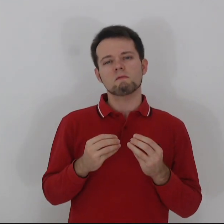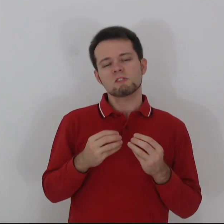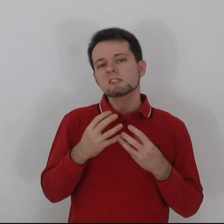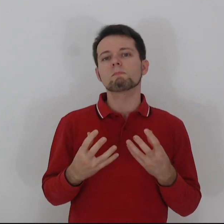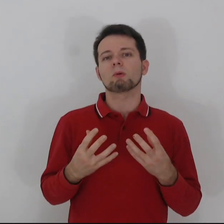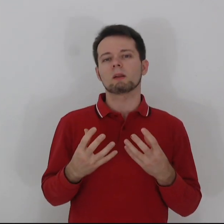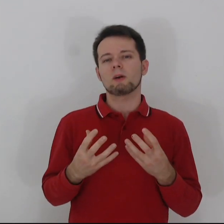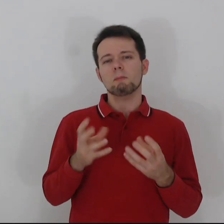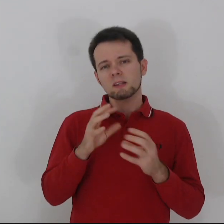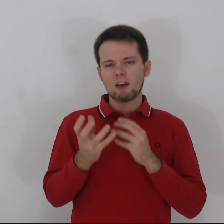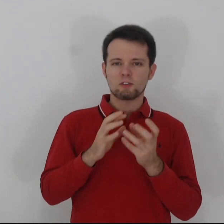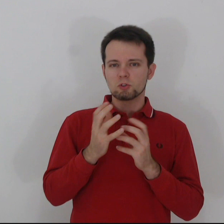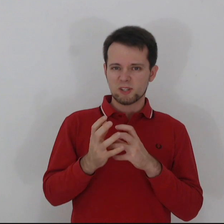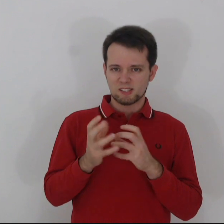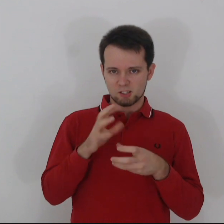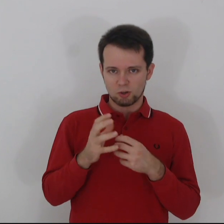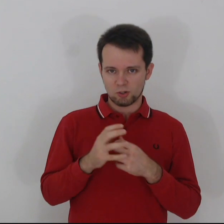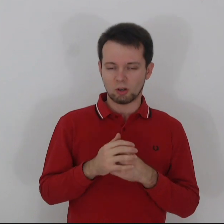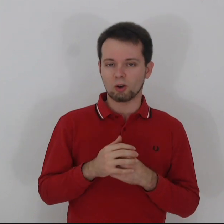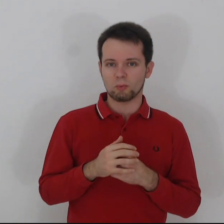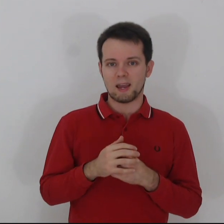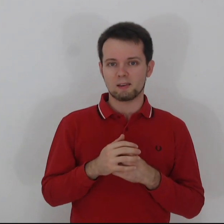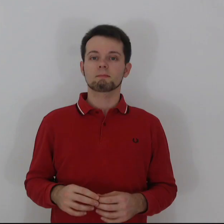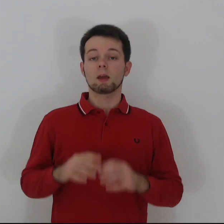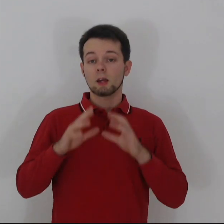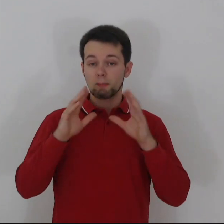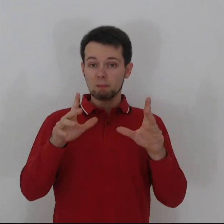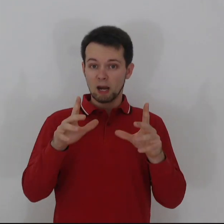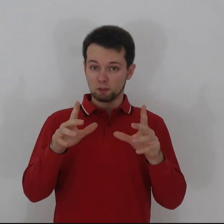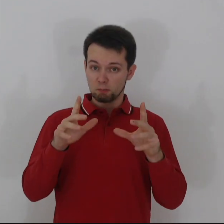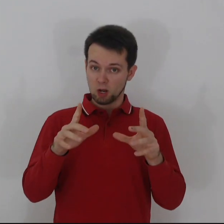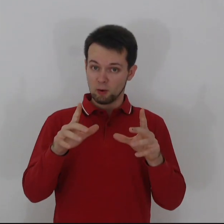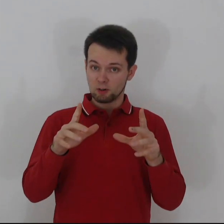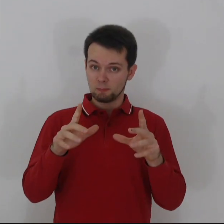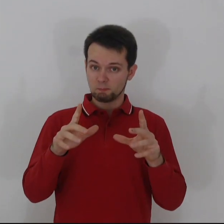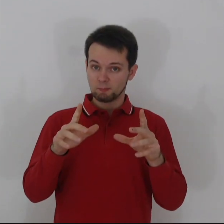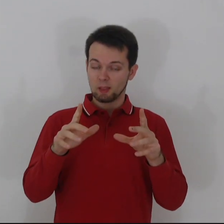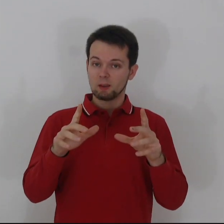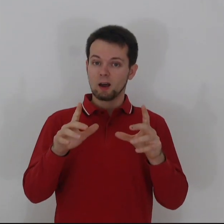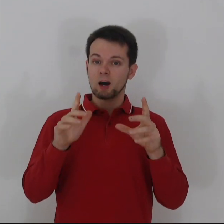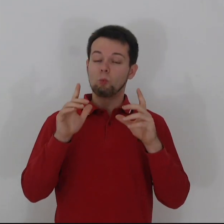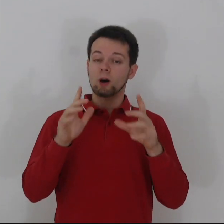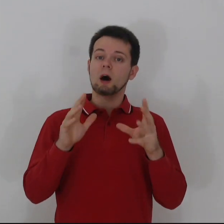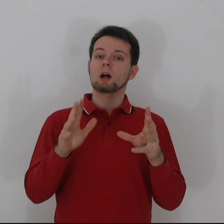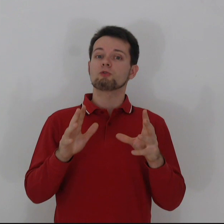simple in a way, but have a few twists and turns along the way. The main part of the book, however, are 100